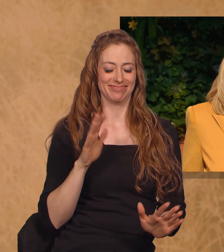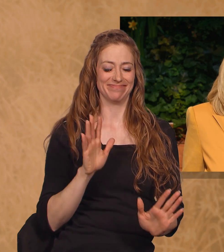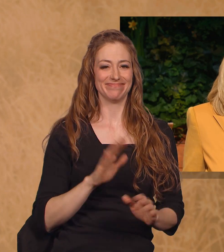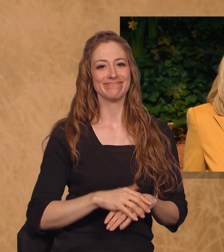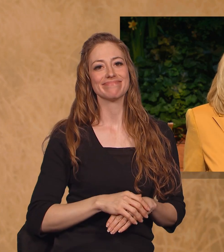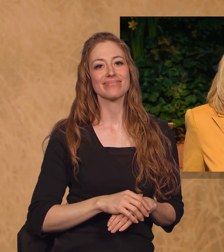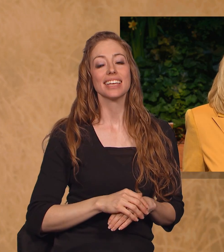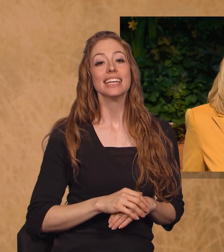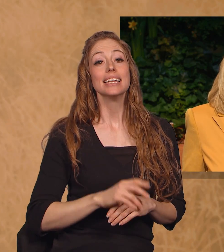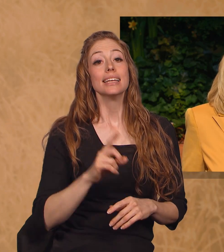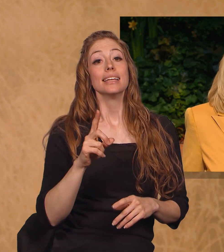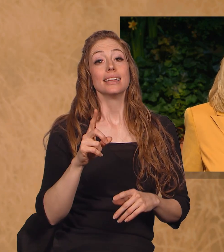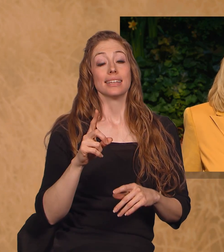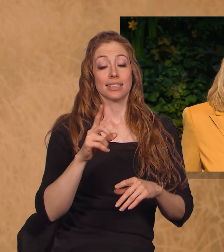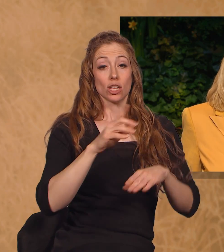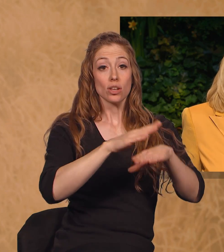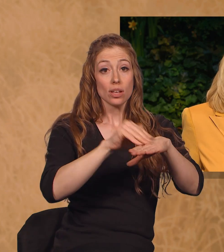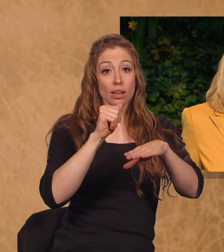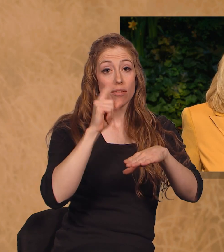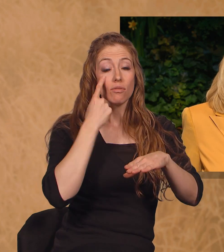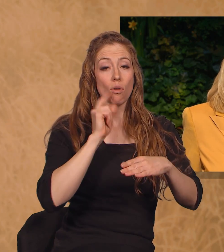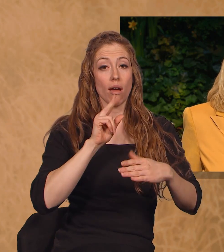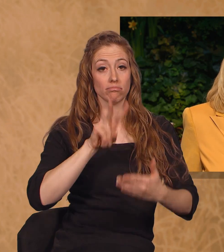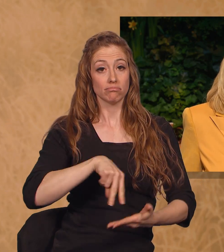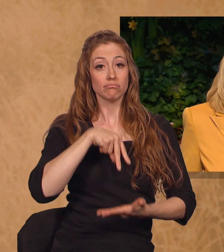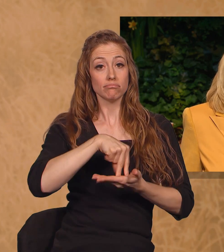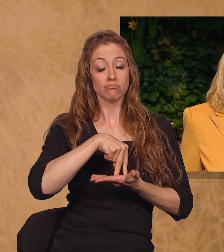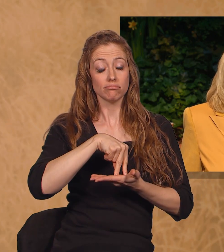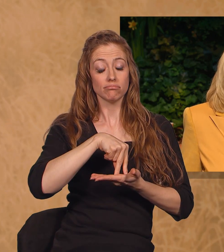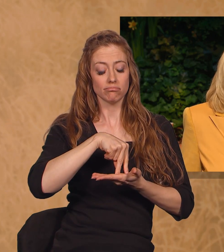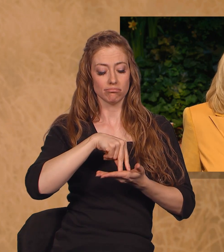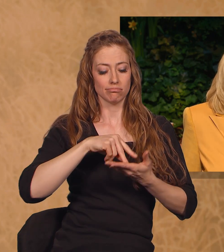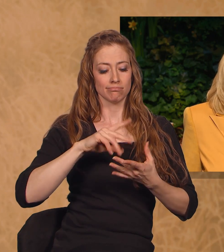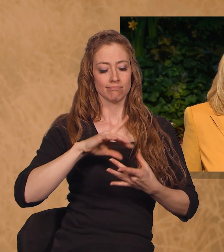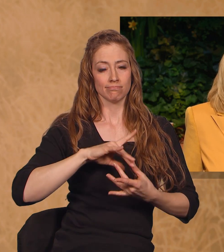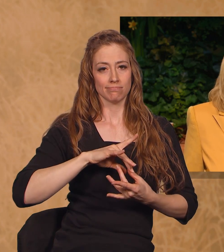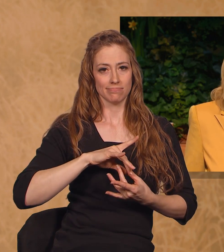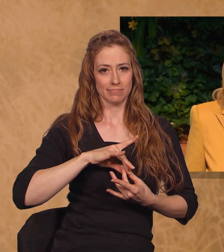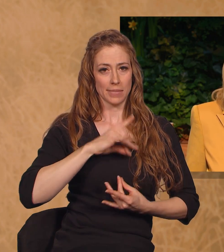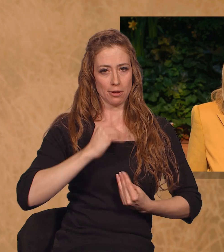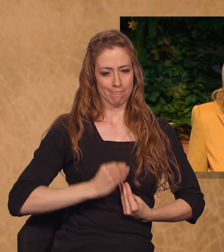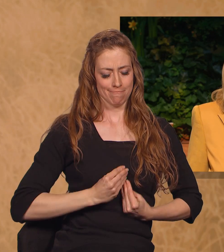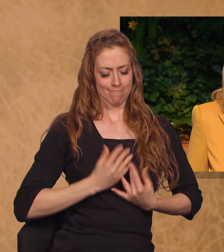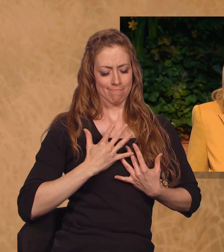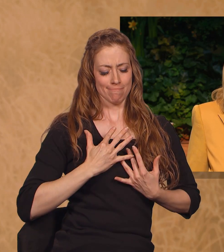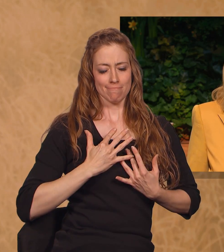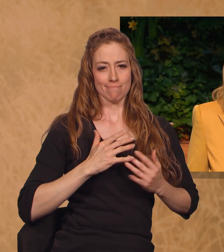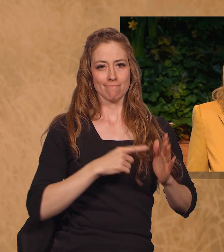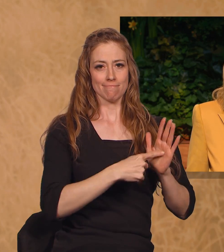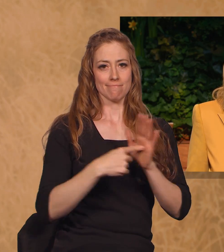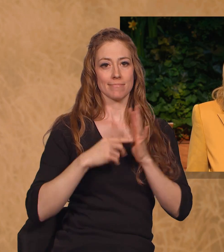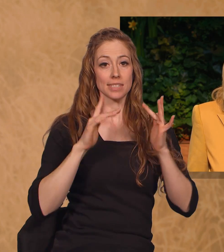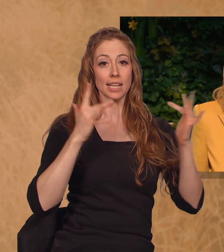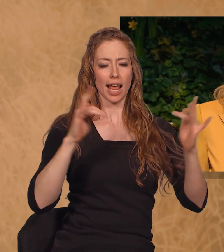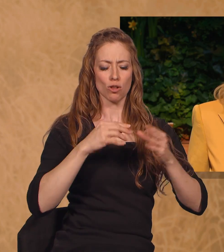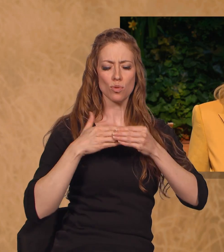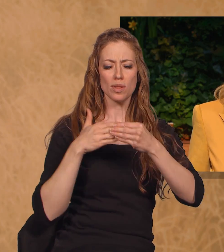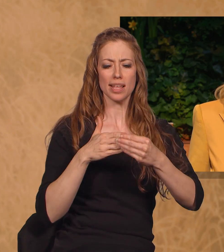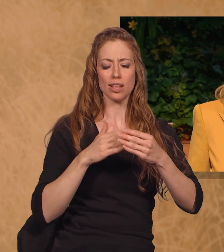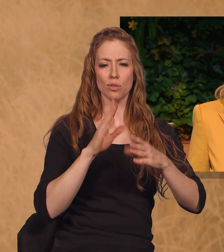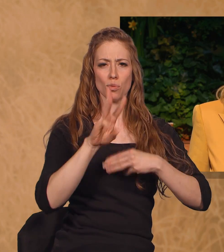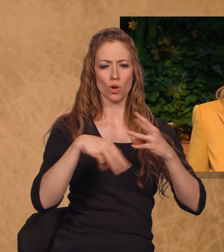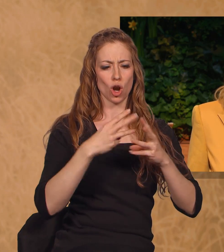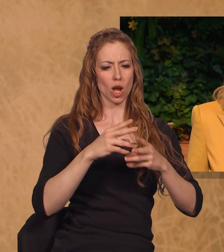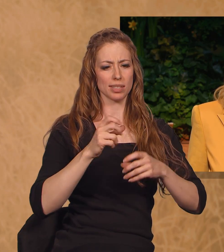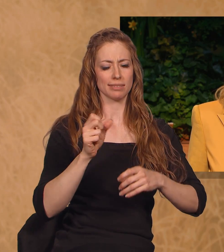The call to arise and shine forth is a call to each of you to lead the world in a mighty cause, to raise the